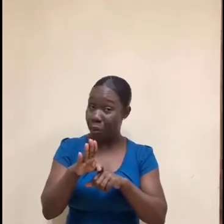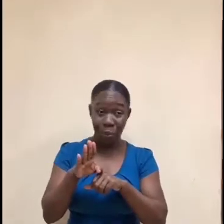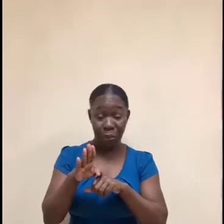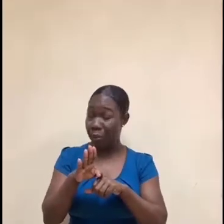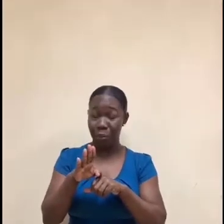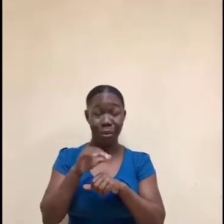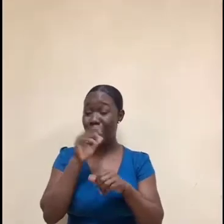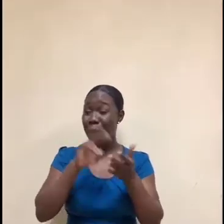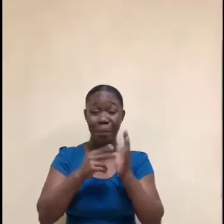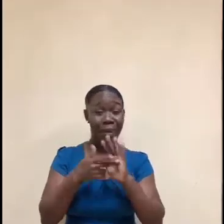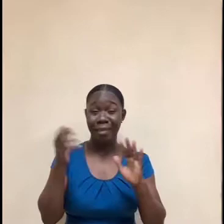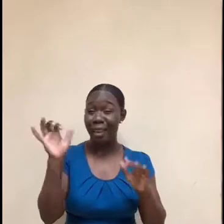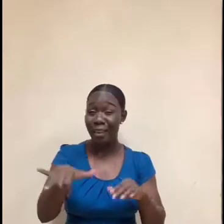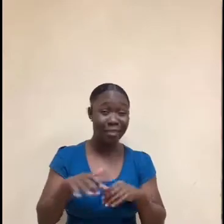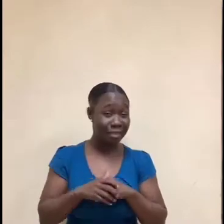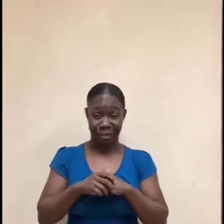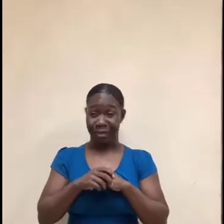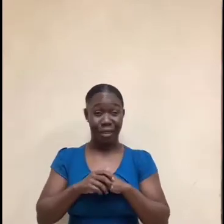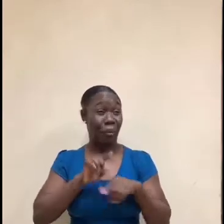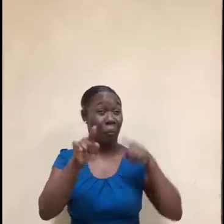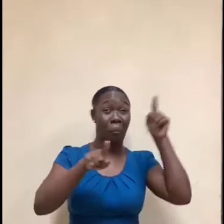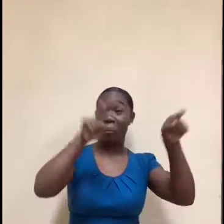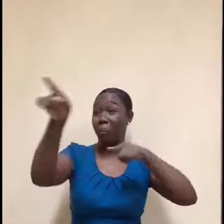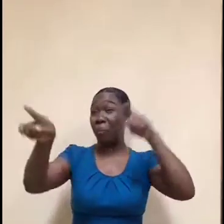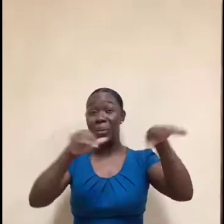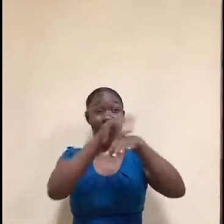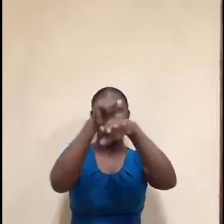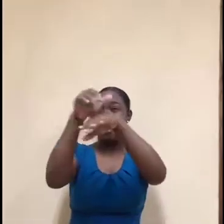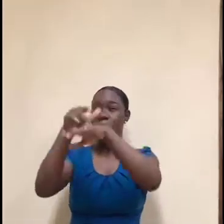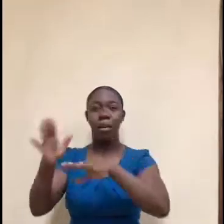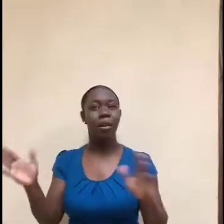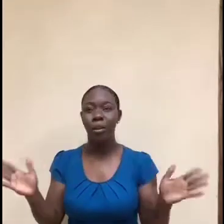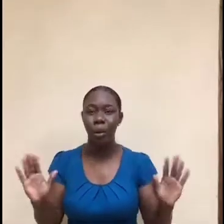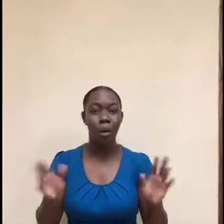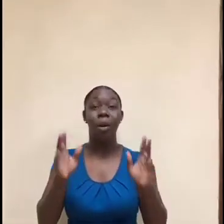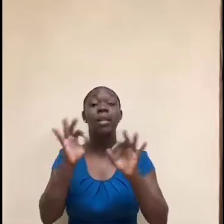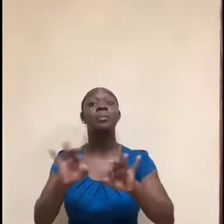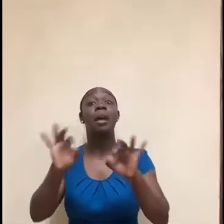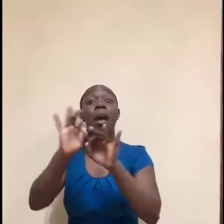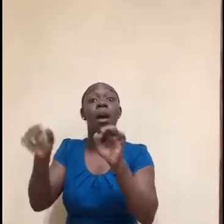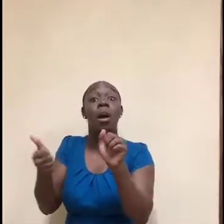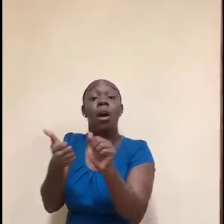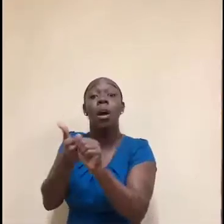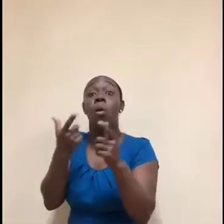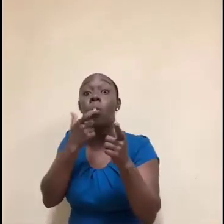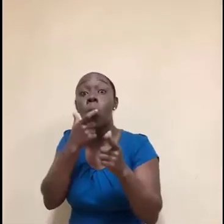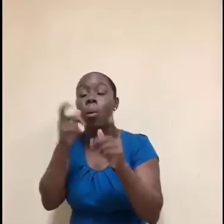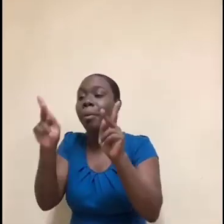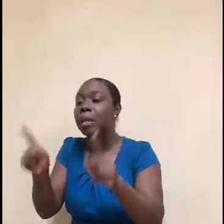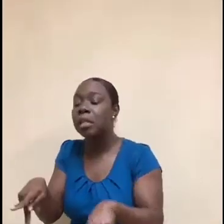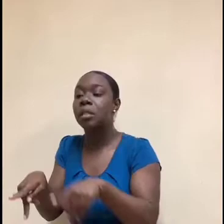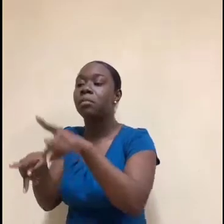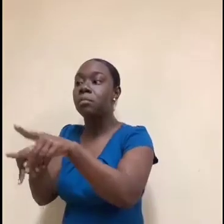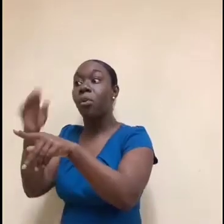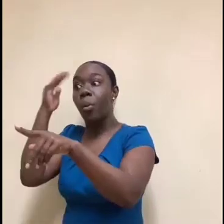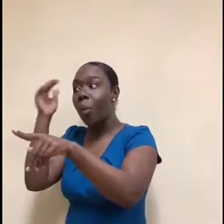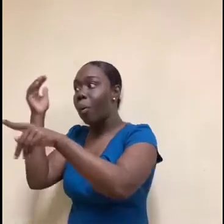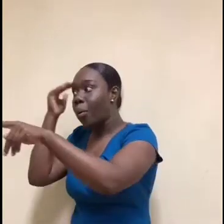bias built in the algorithms. So a lot of the algorithms out there can tell based off scraping your social media and stuff that, hey,